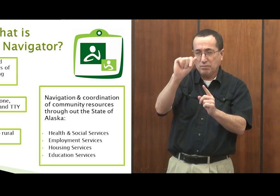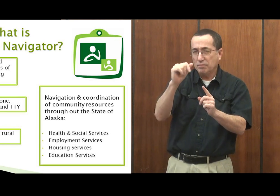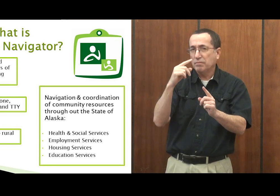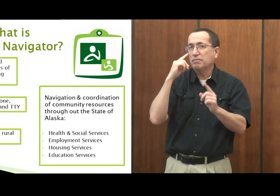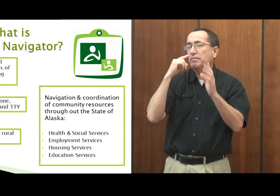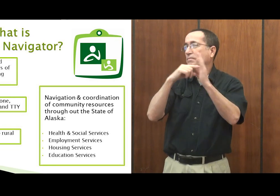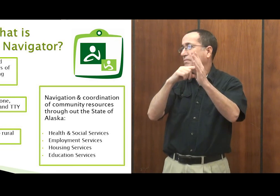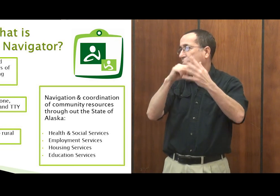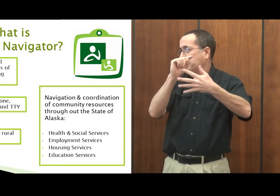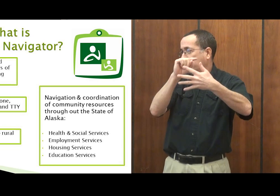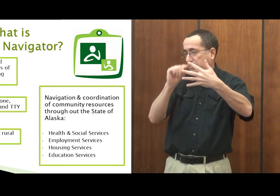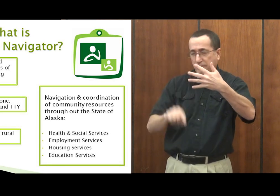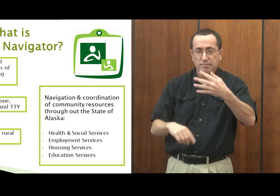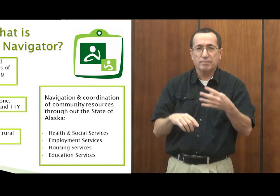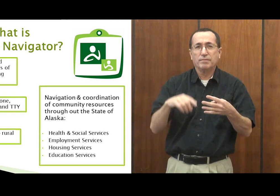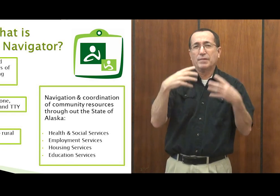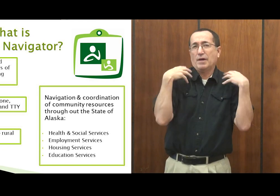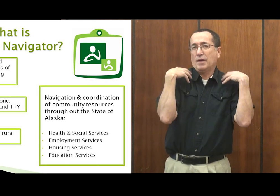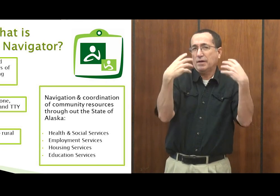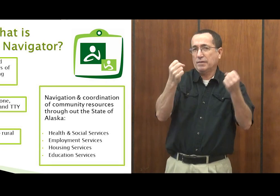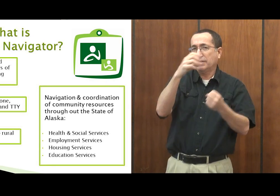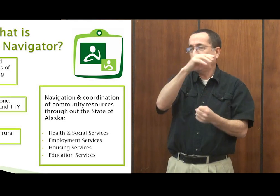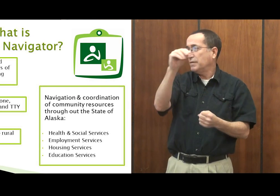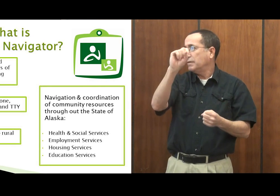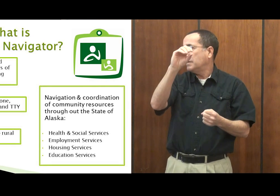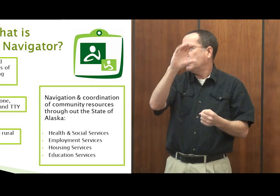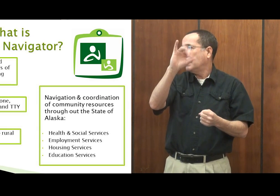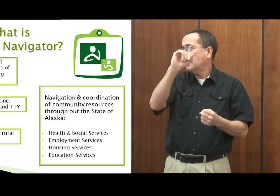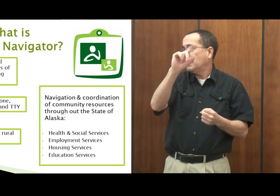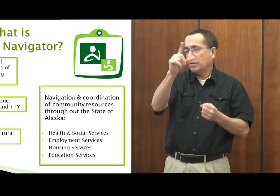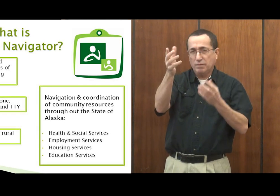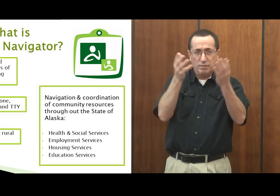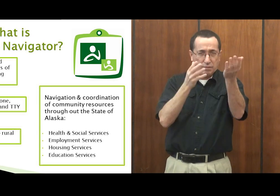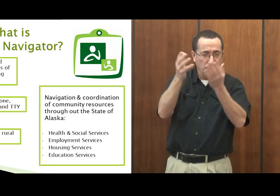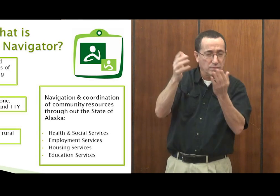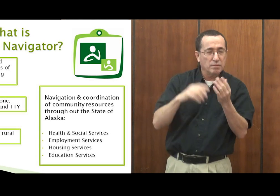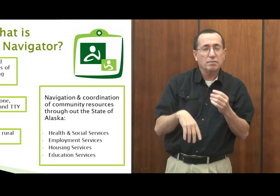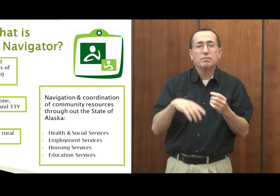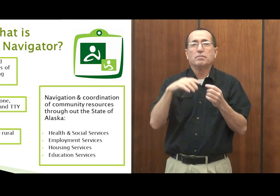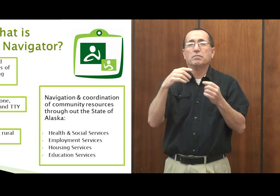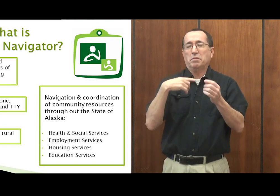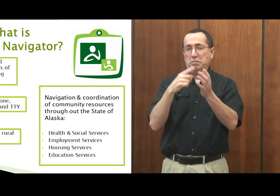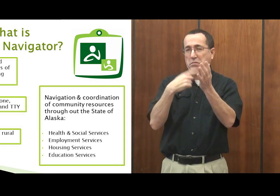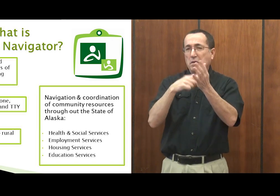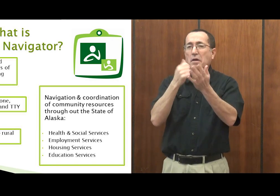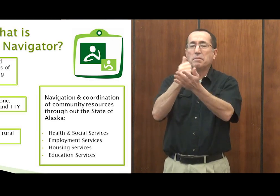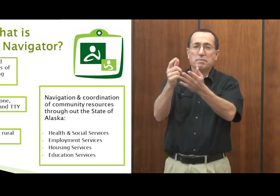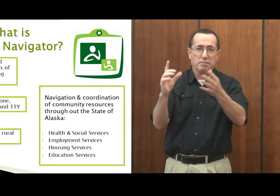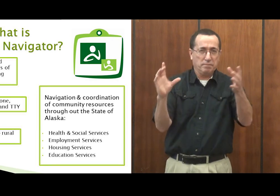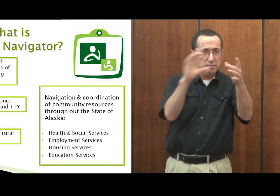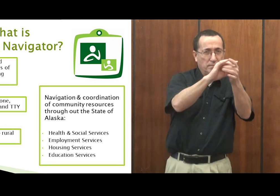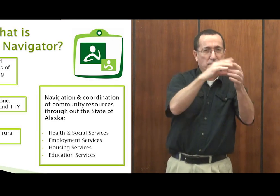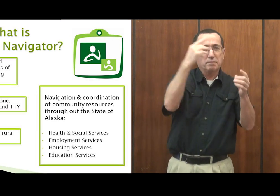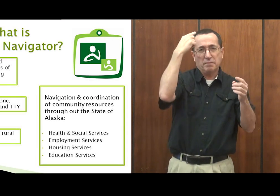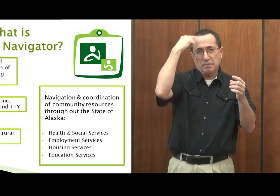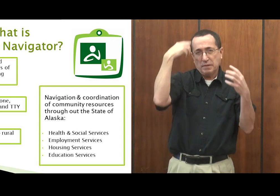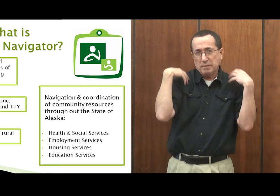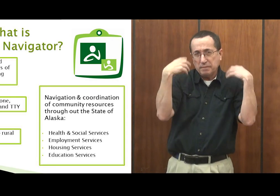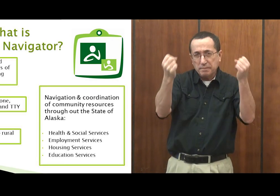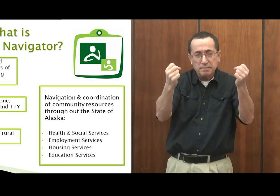all over Alaska. We work with health and social services. We help people get in touch with